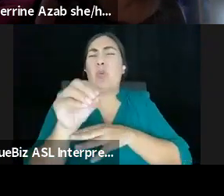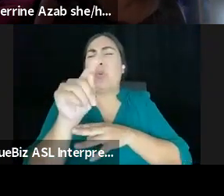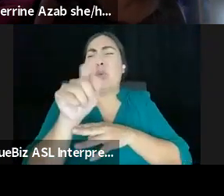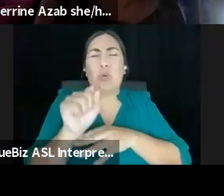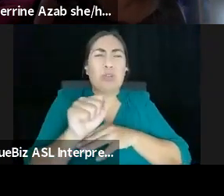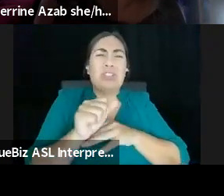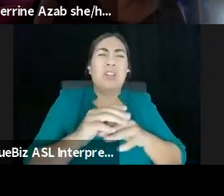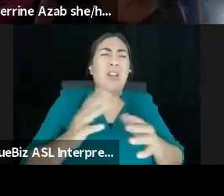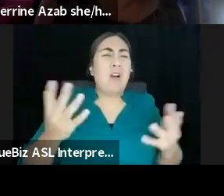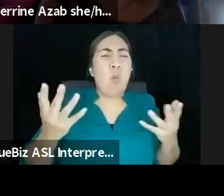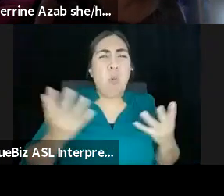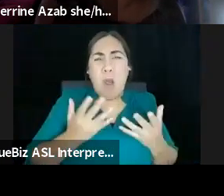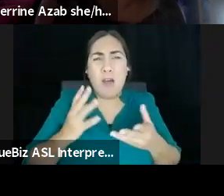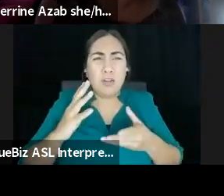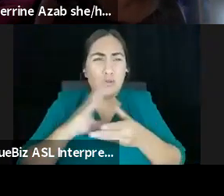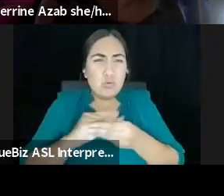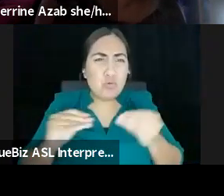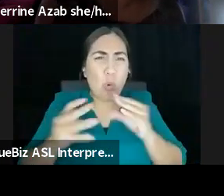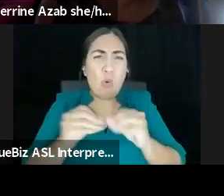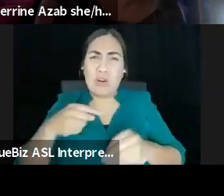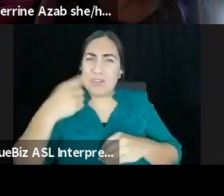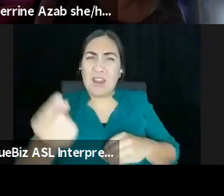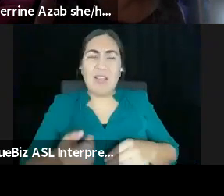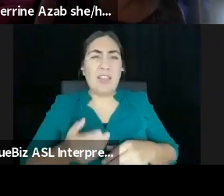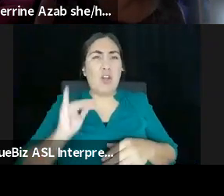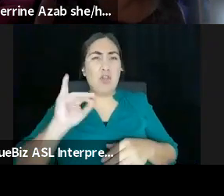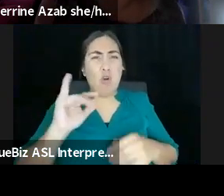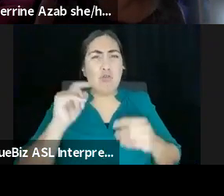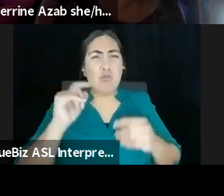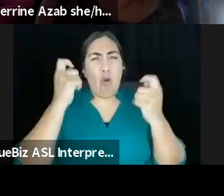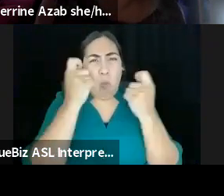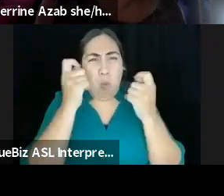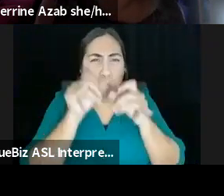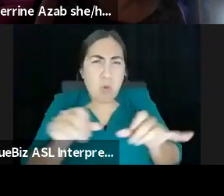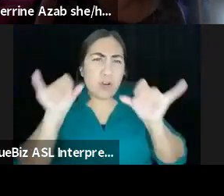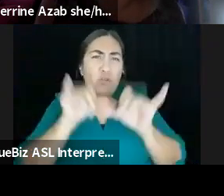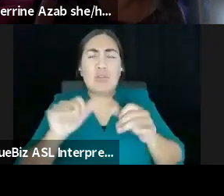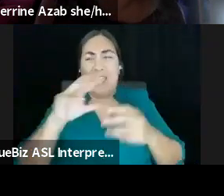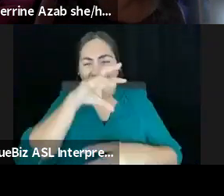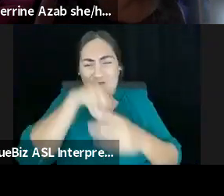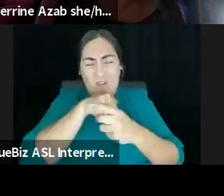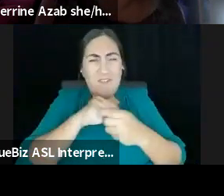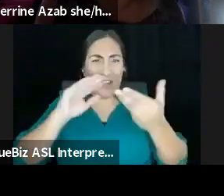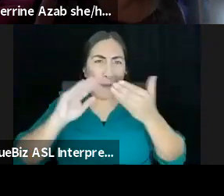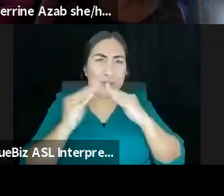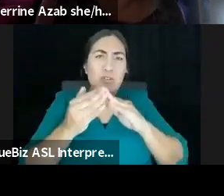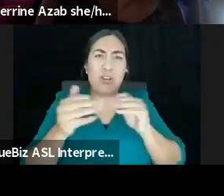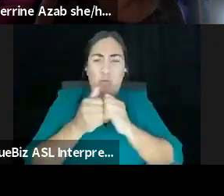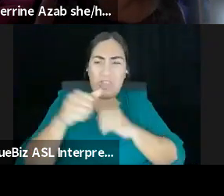those rituals? It's about being in community with one another, being in relationship, the person sitting next to you with the